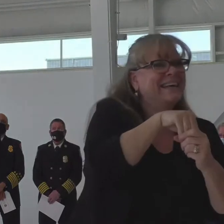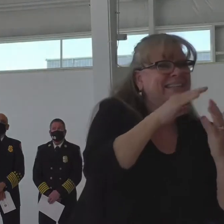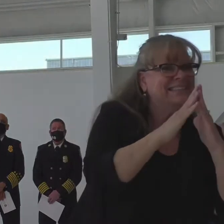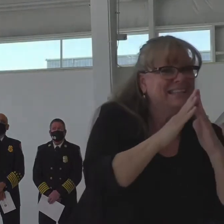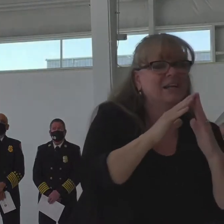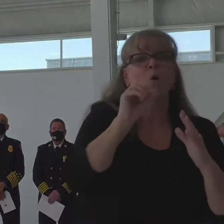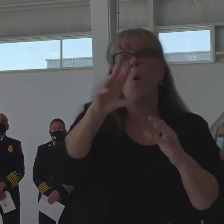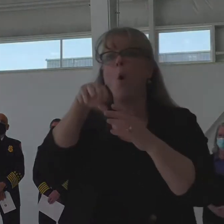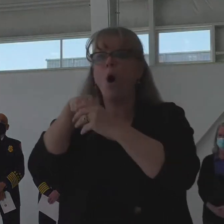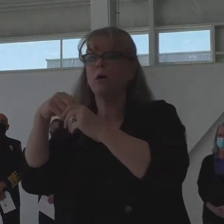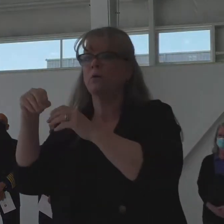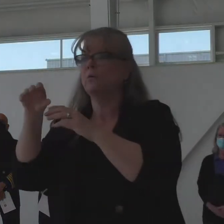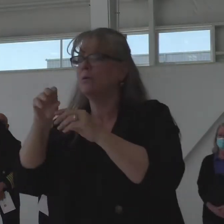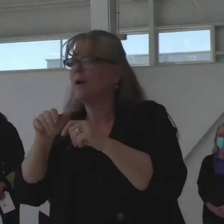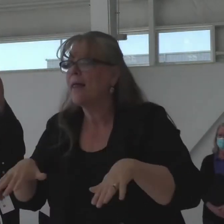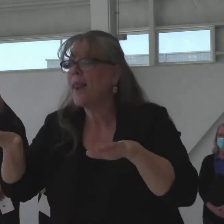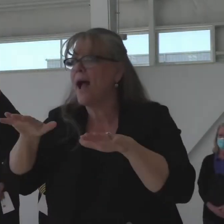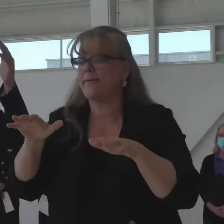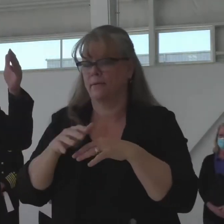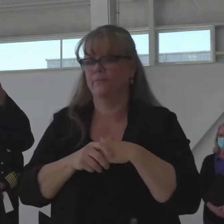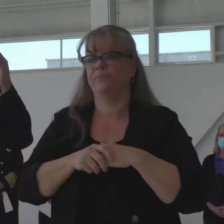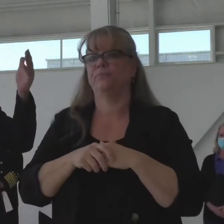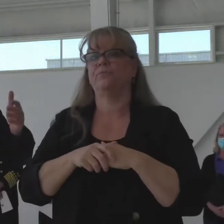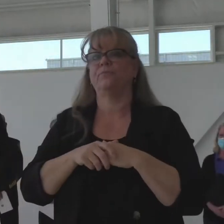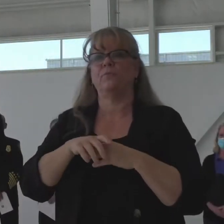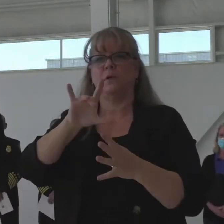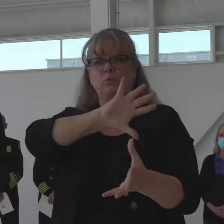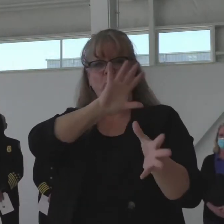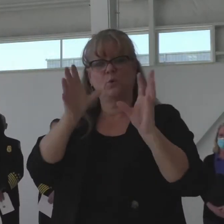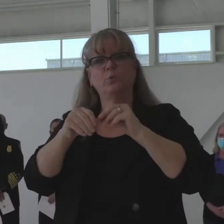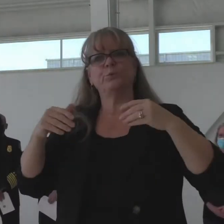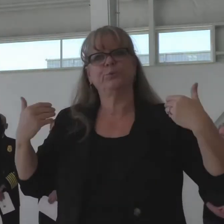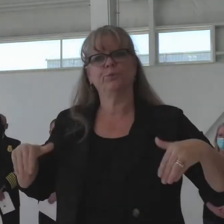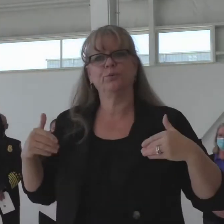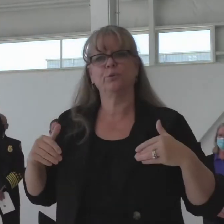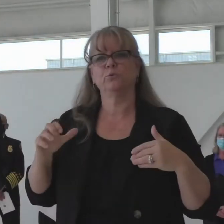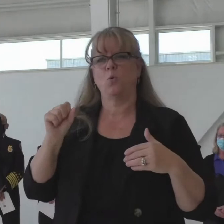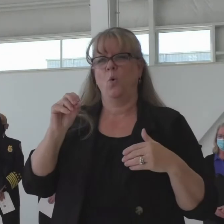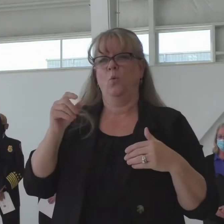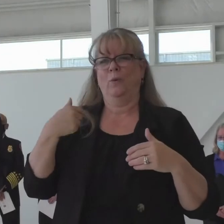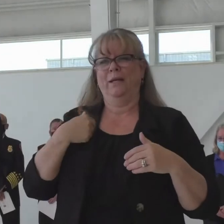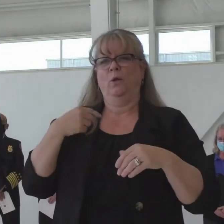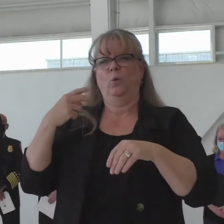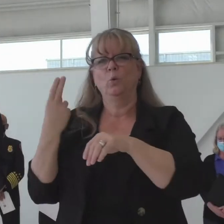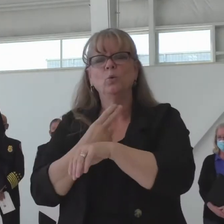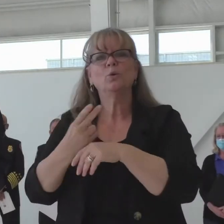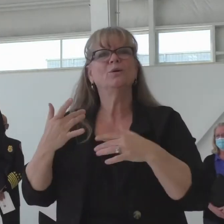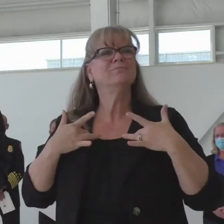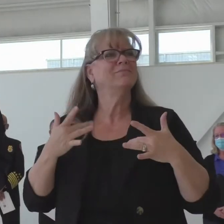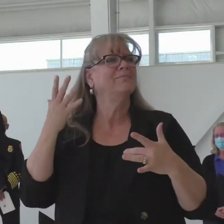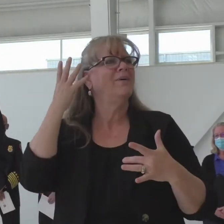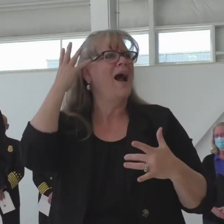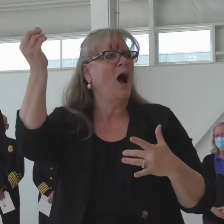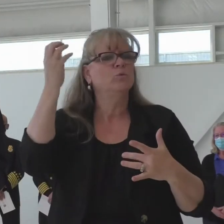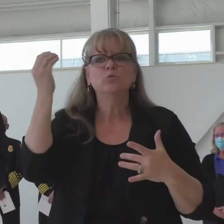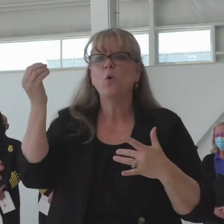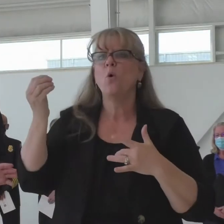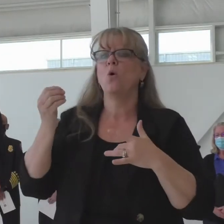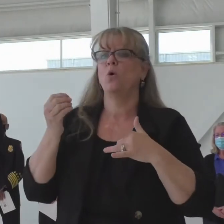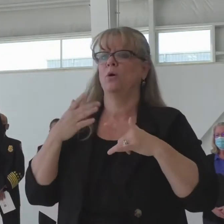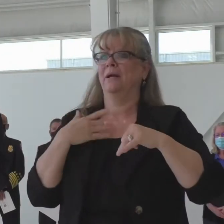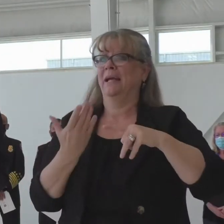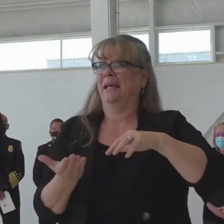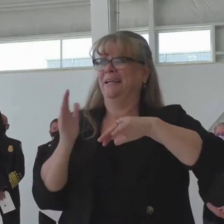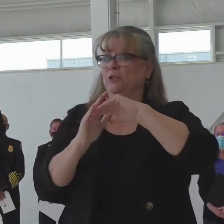cities and areas where people will use the outdoors and increase traffic in outdoor areas. And let's be clear, while